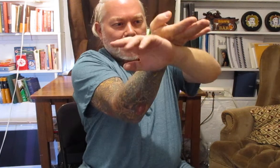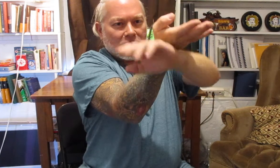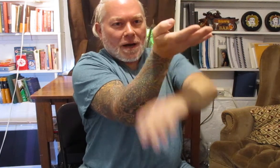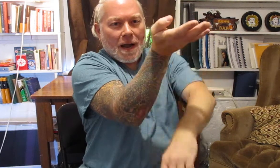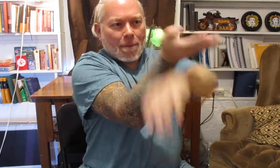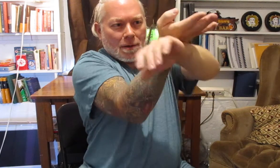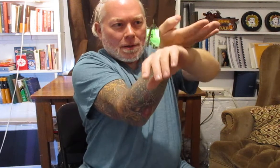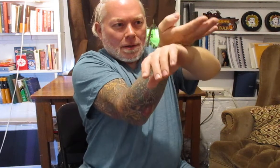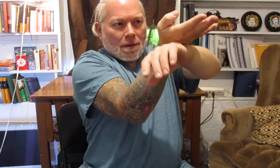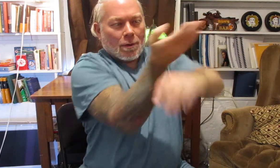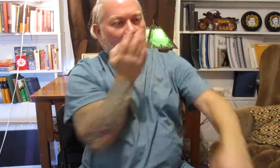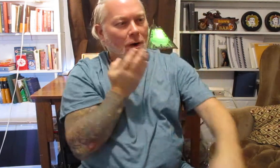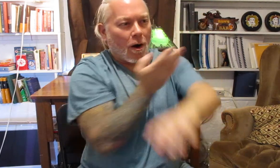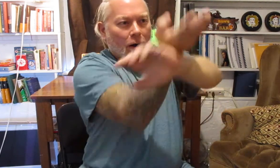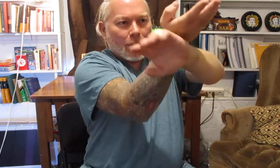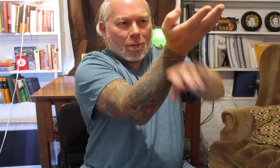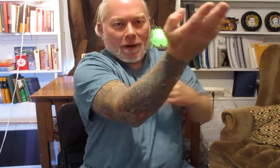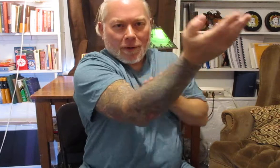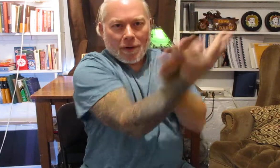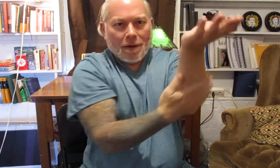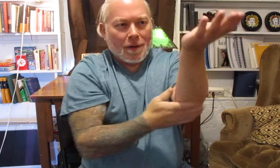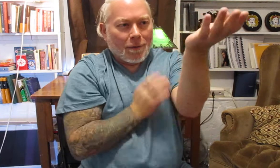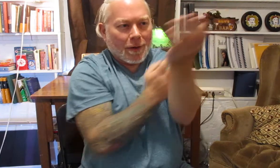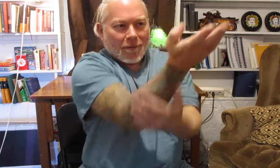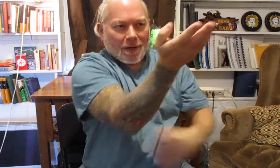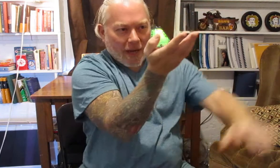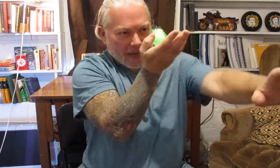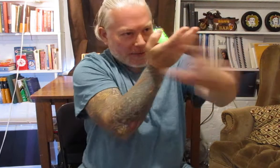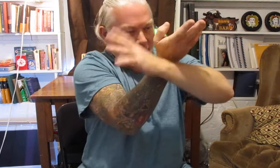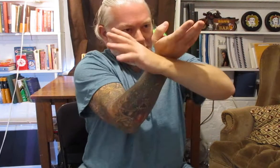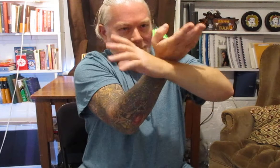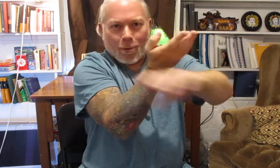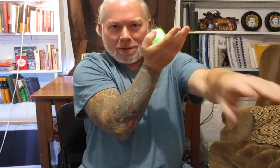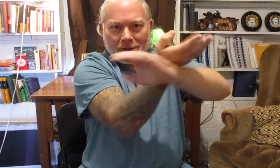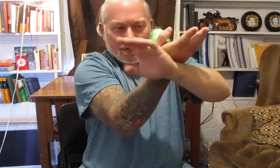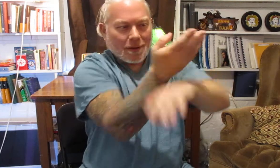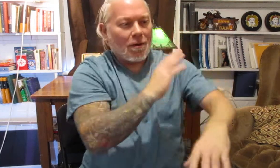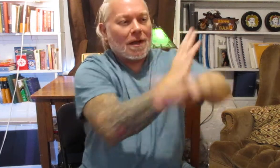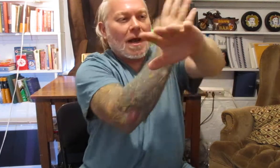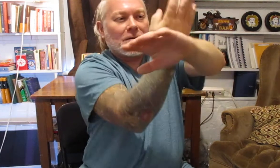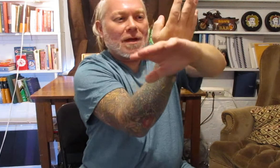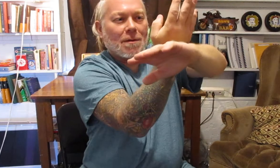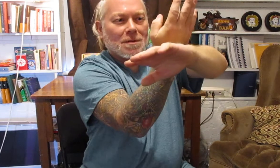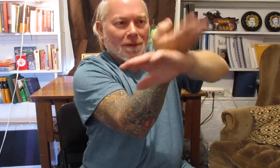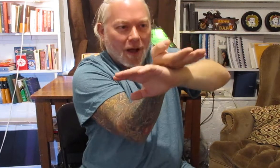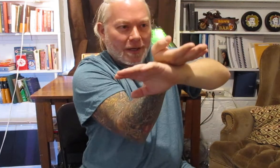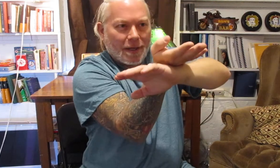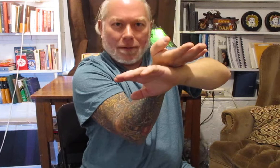trap whatever arm or whatever whatever attacks coming towards us you know it actually helps lock it in